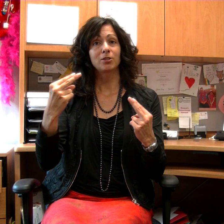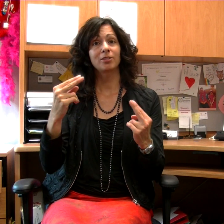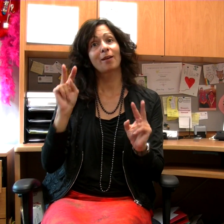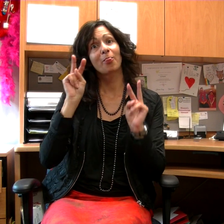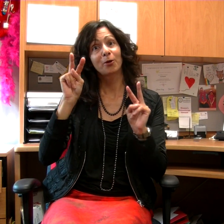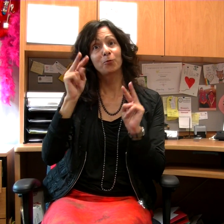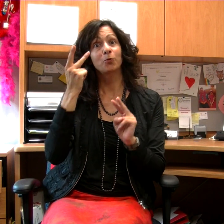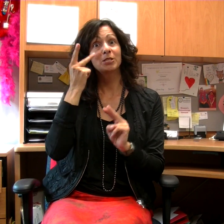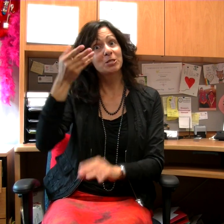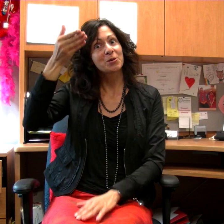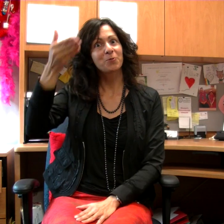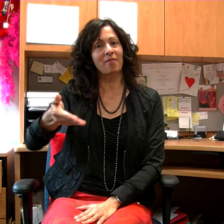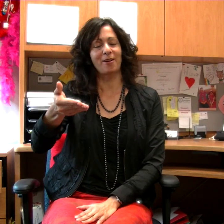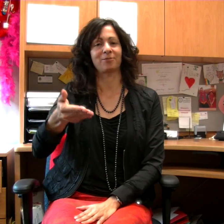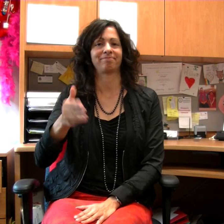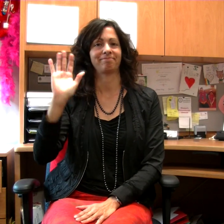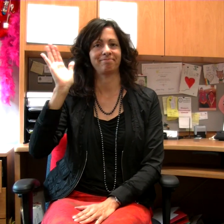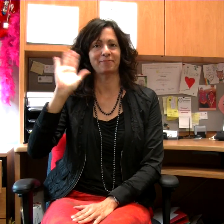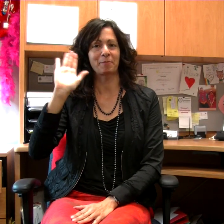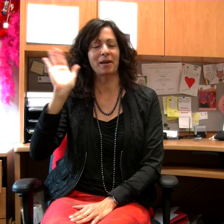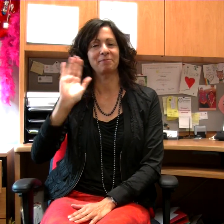Thank you for watching and we look forward to seeing you there.